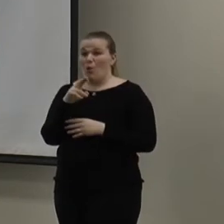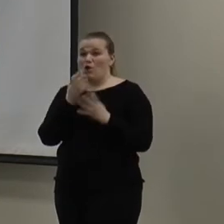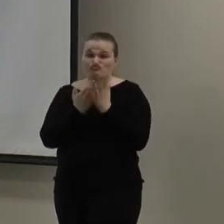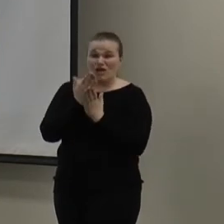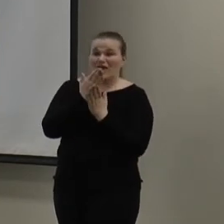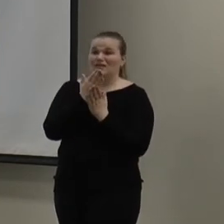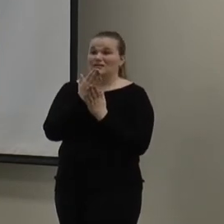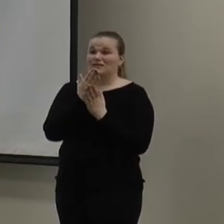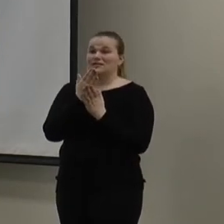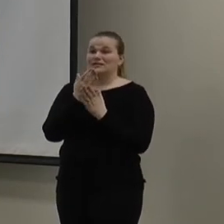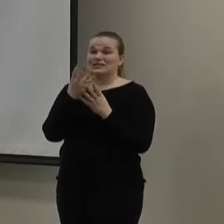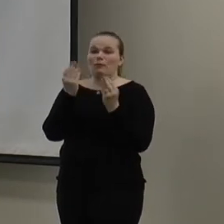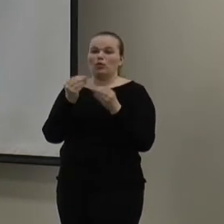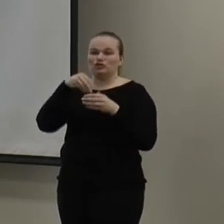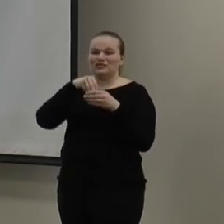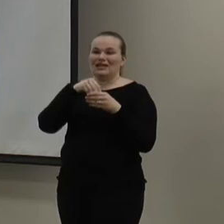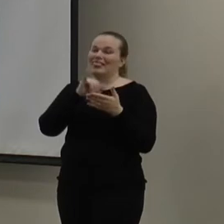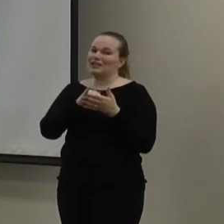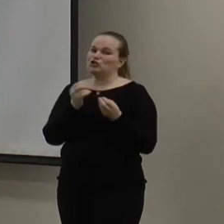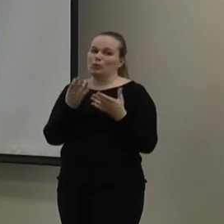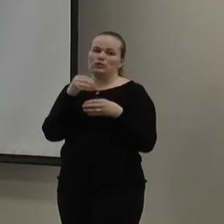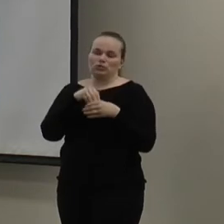crack or something. But definitely that's a little bit too moist.